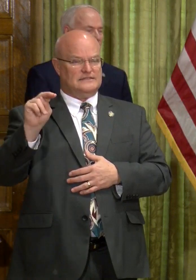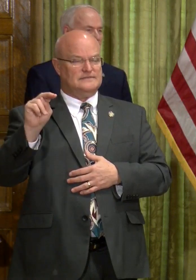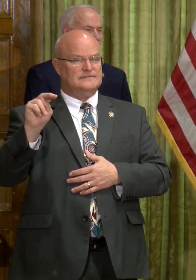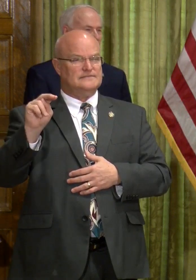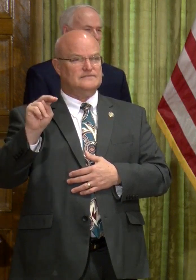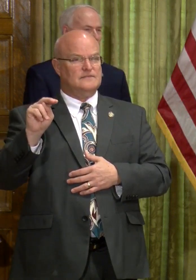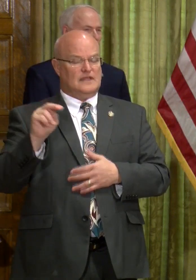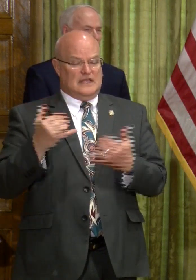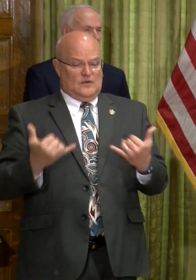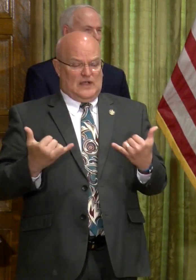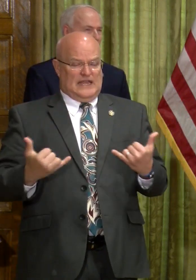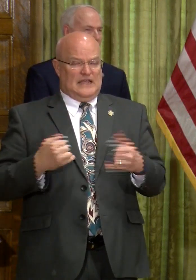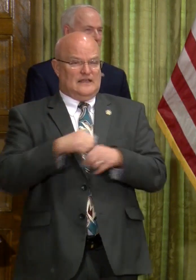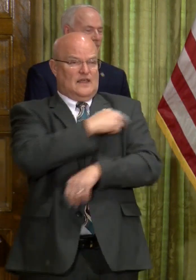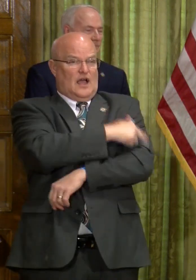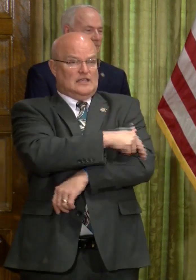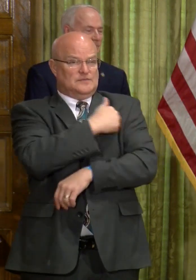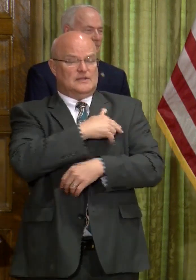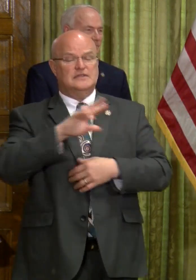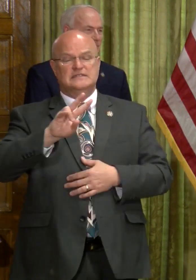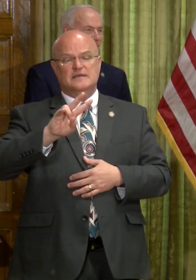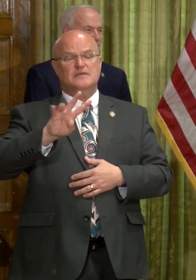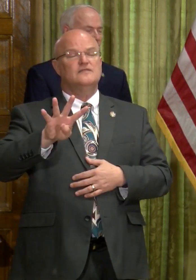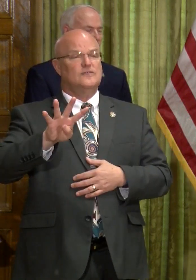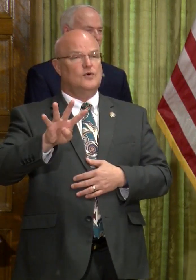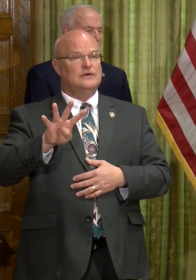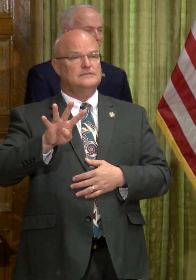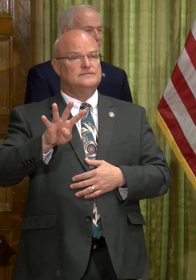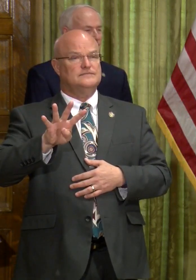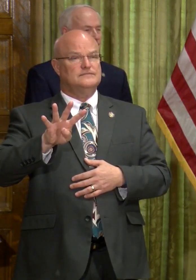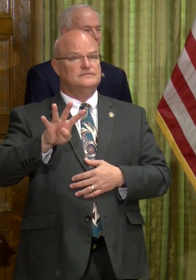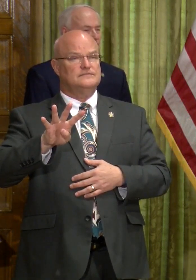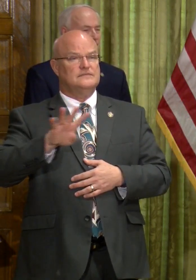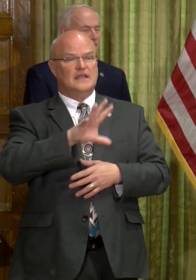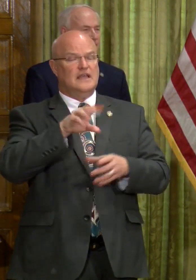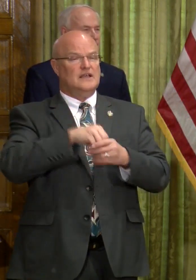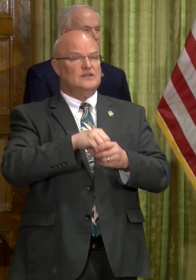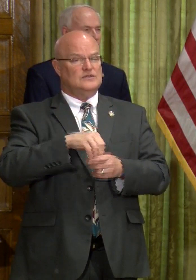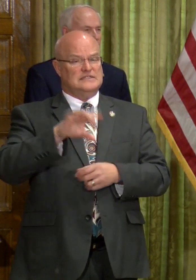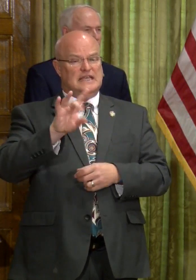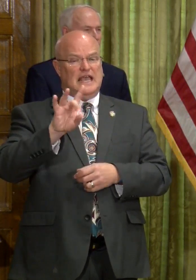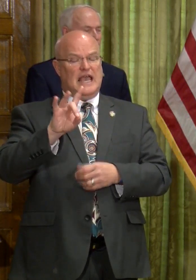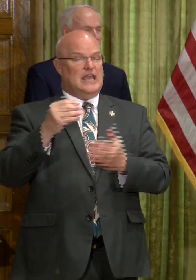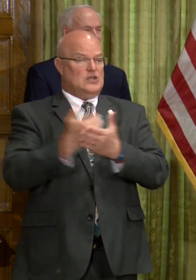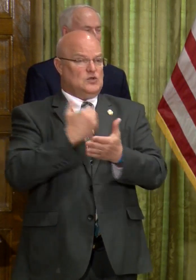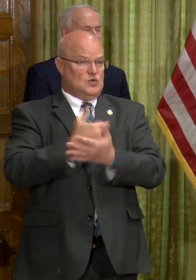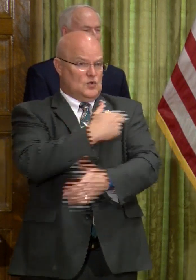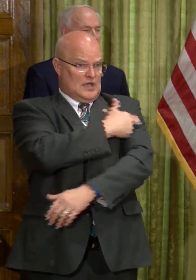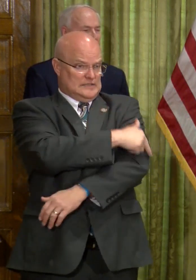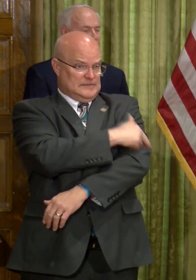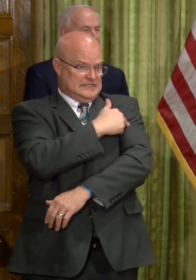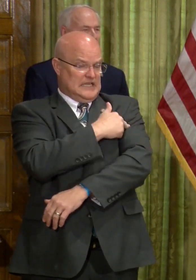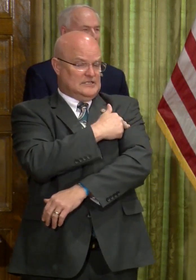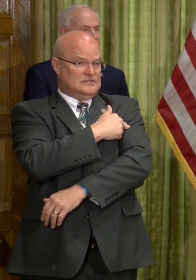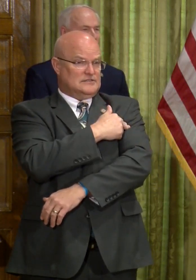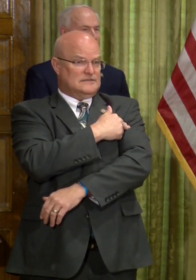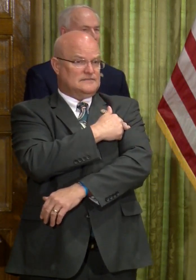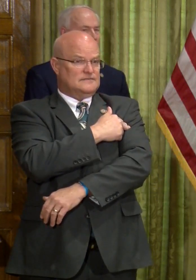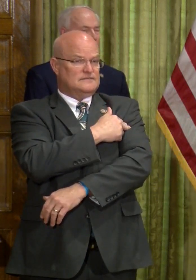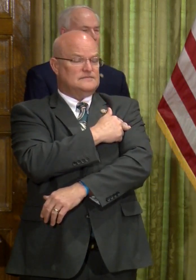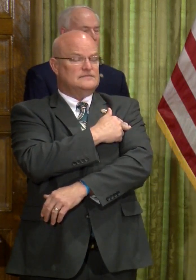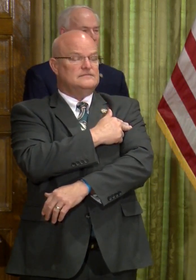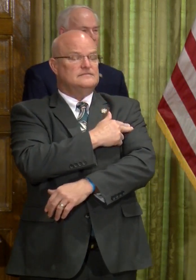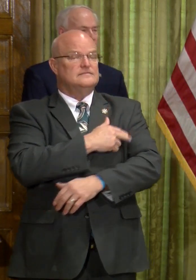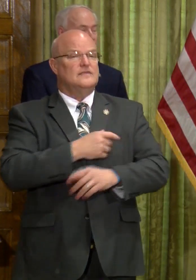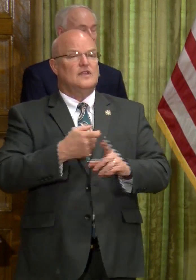currently hospitalized. That includes eight new hospitalizations, newly